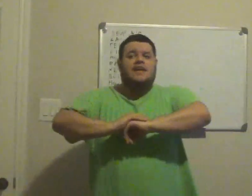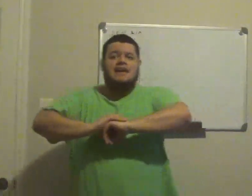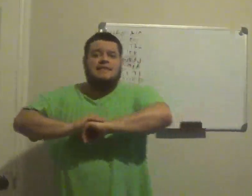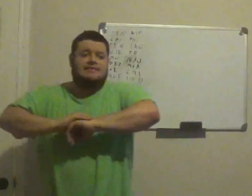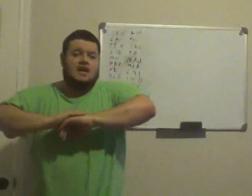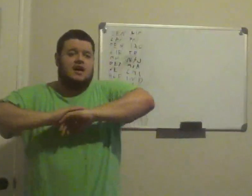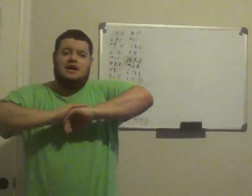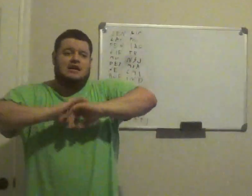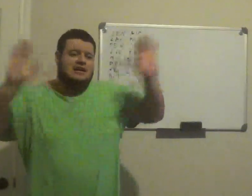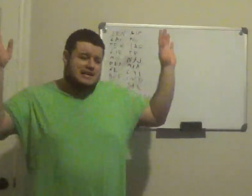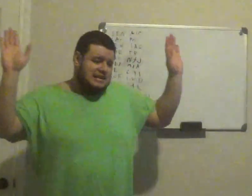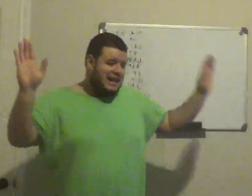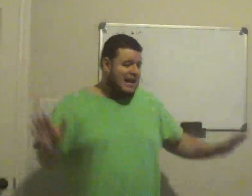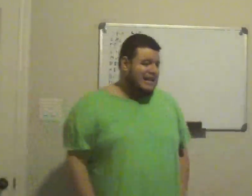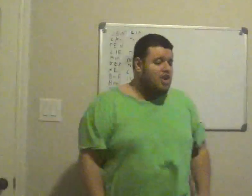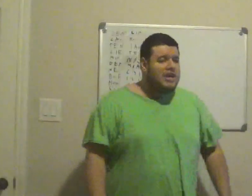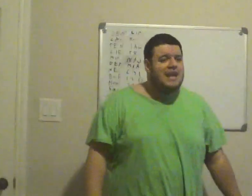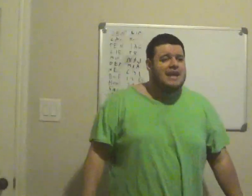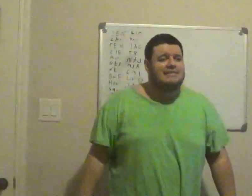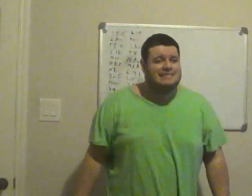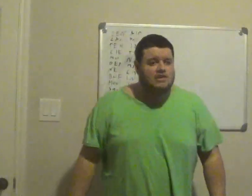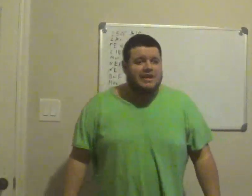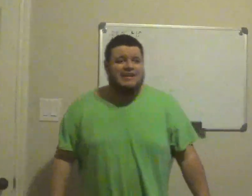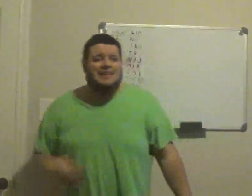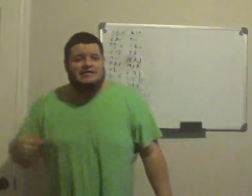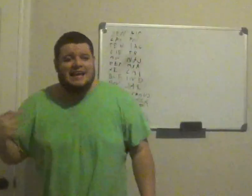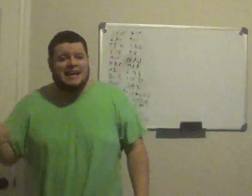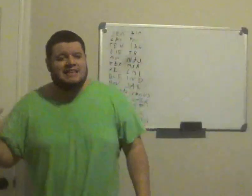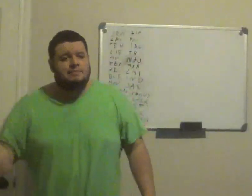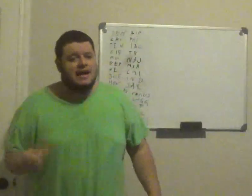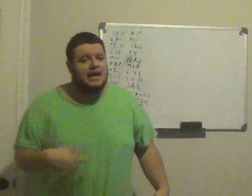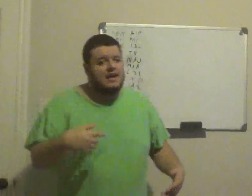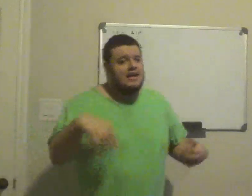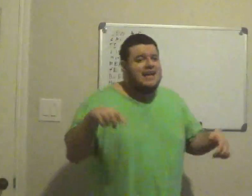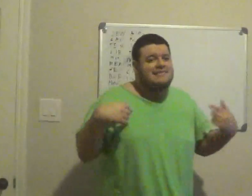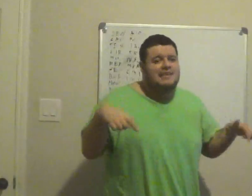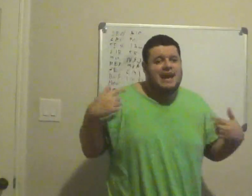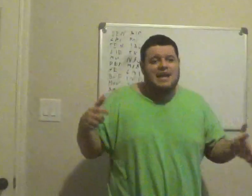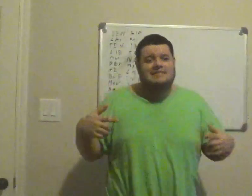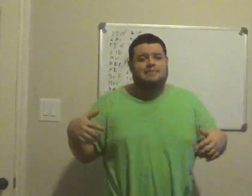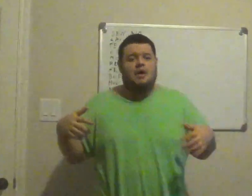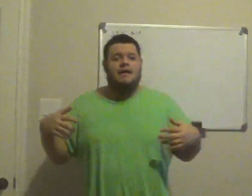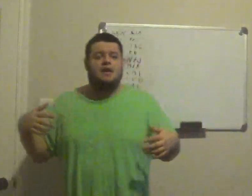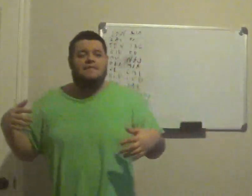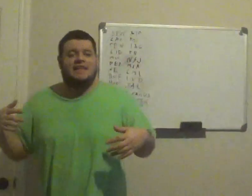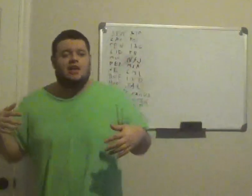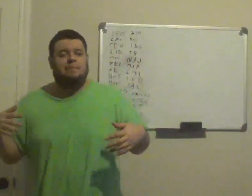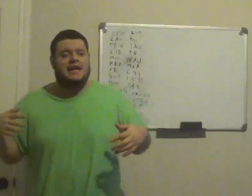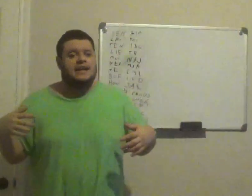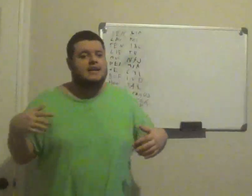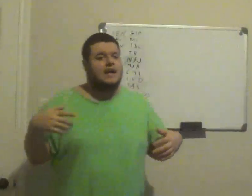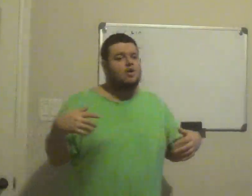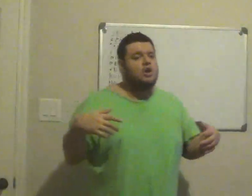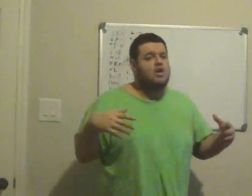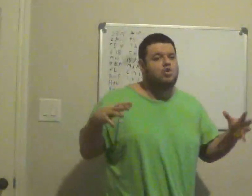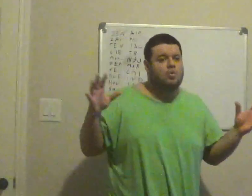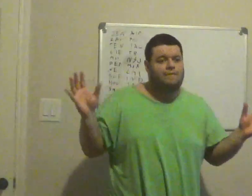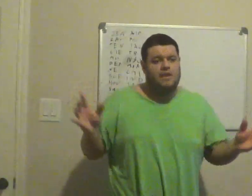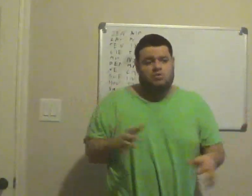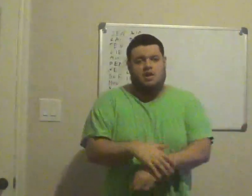Vegas thing is going to, you're going to sell tickets, but it's probably going to feel like, you're playing in a neutral field, you